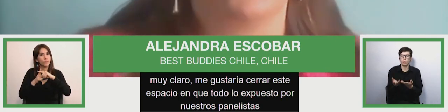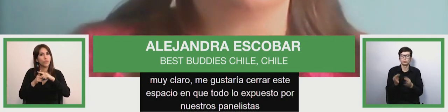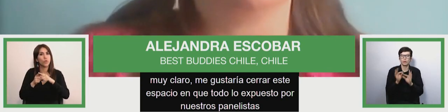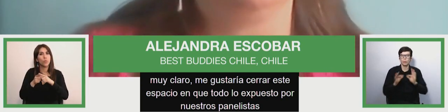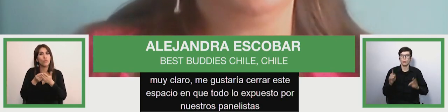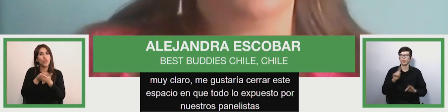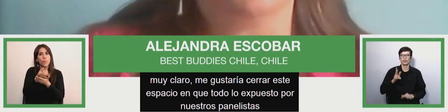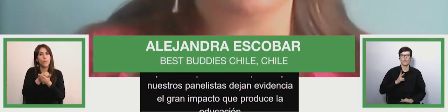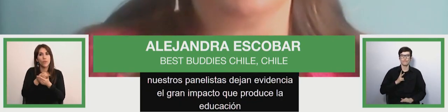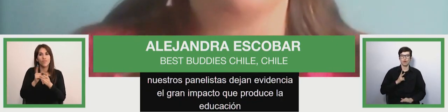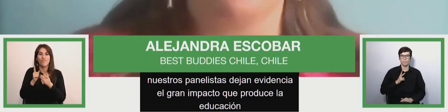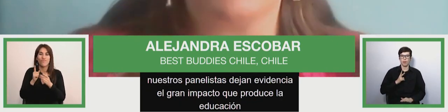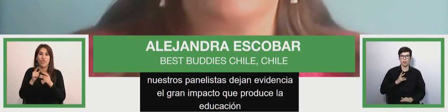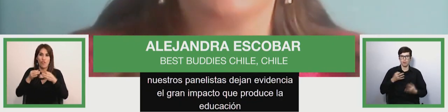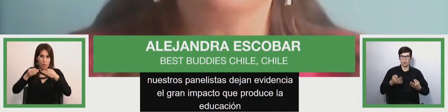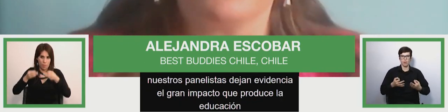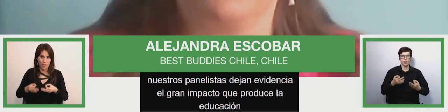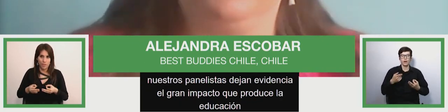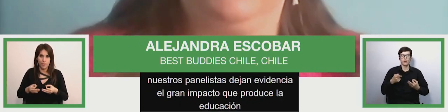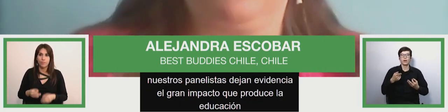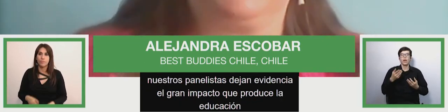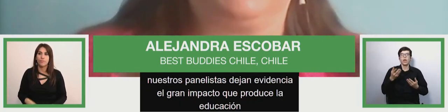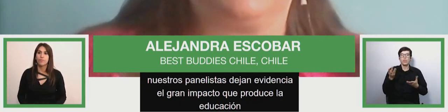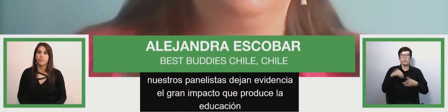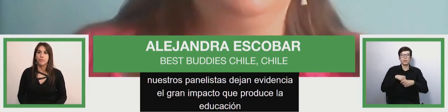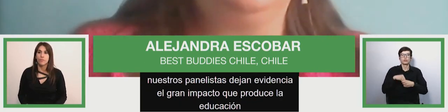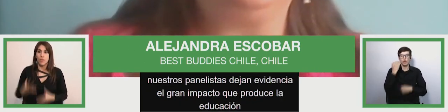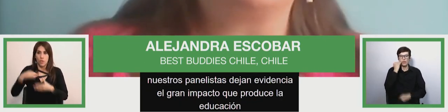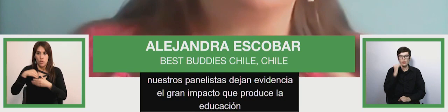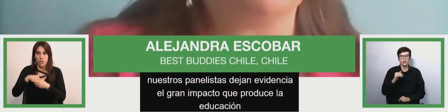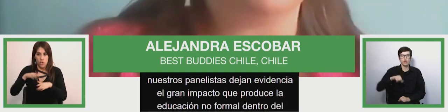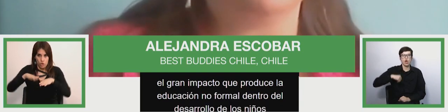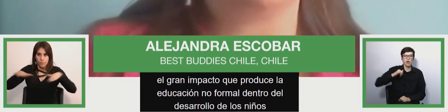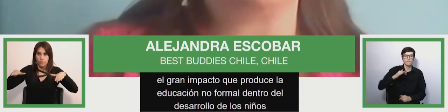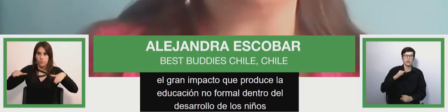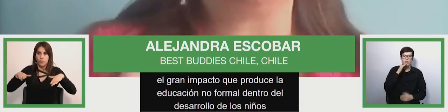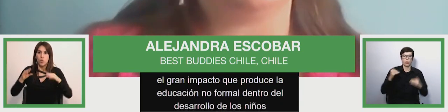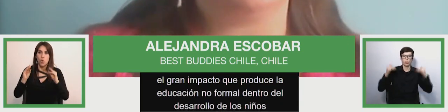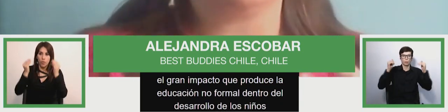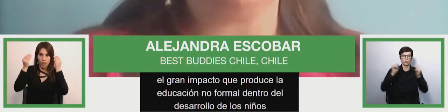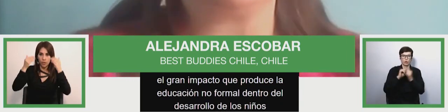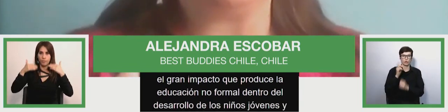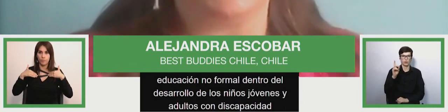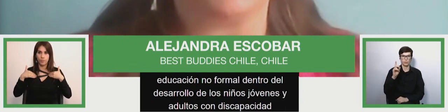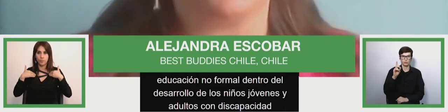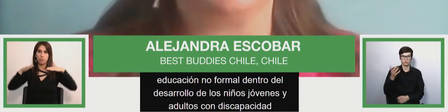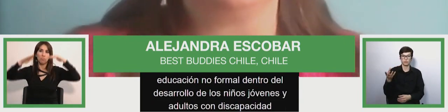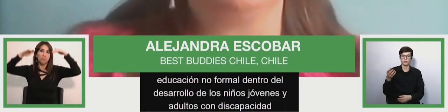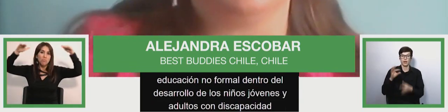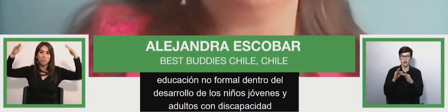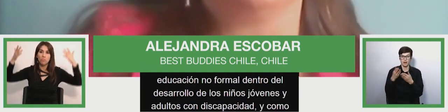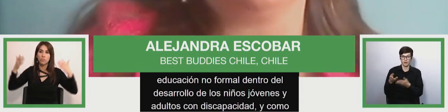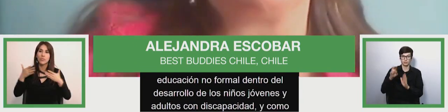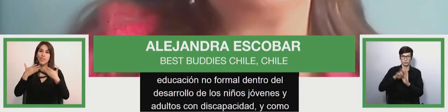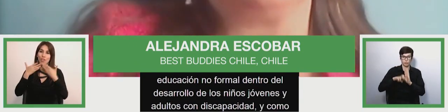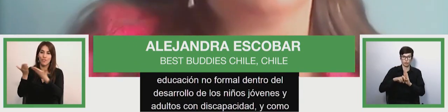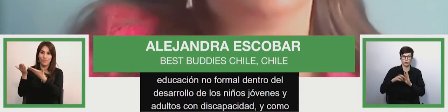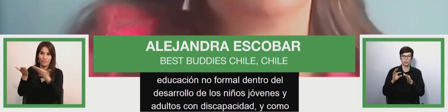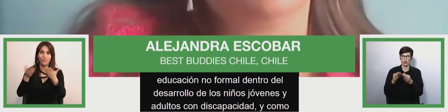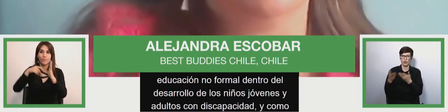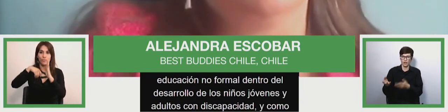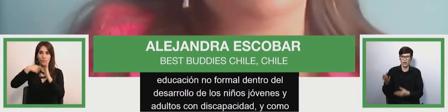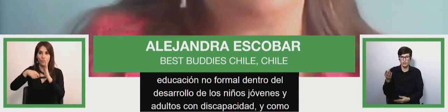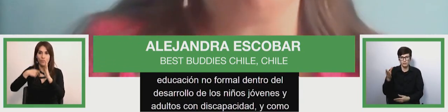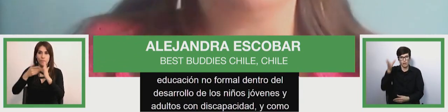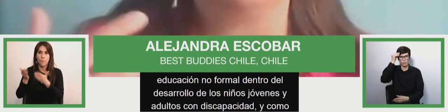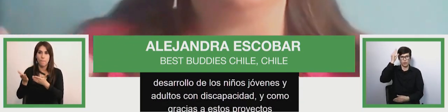everything that's been exposed by our panelists makes clear the great impact